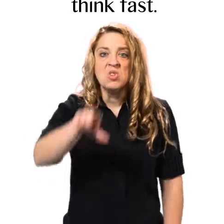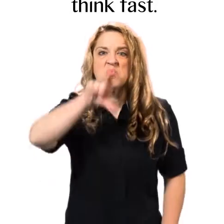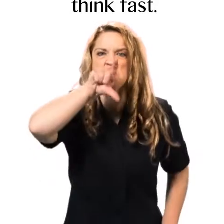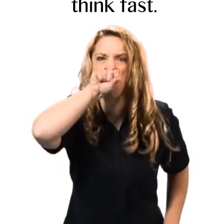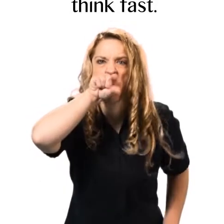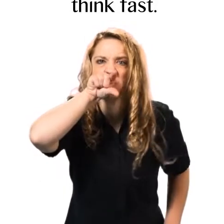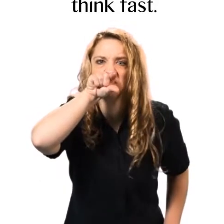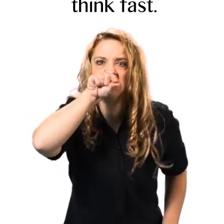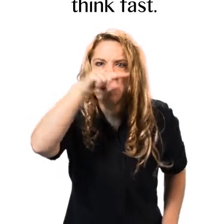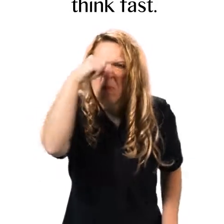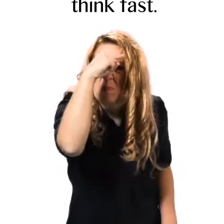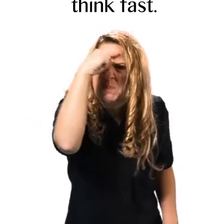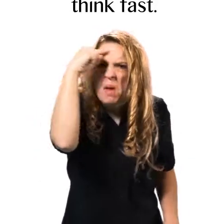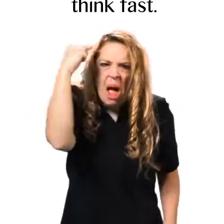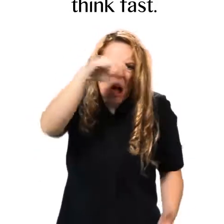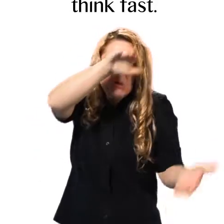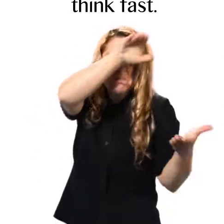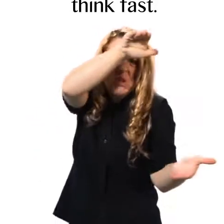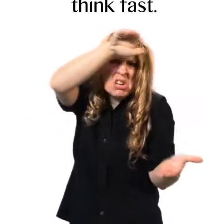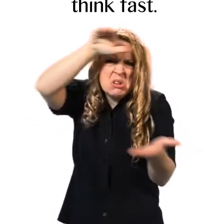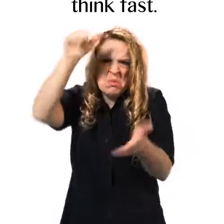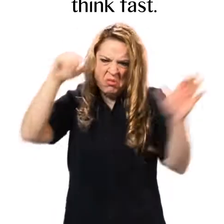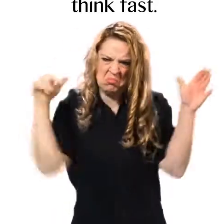Two feisty crows were watching.